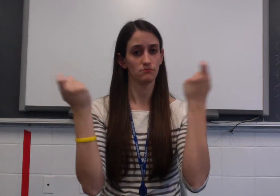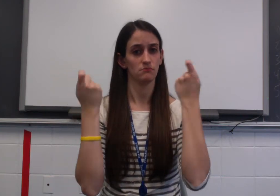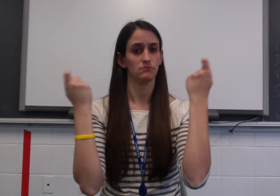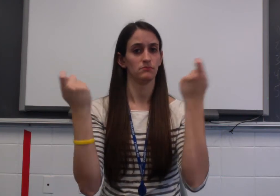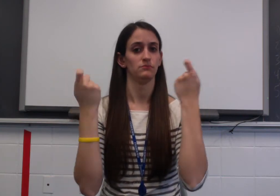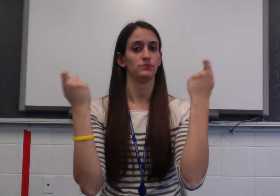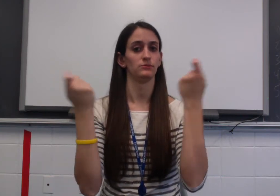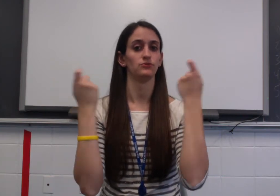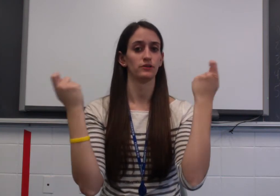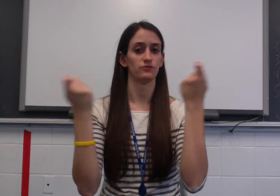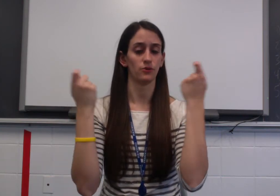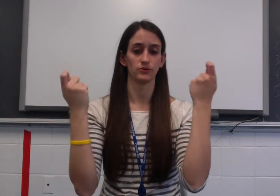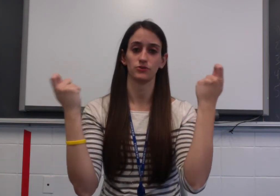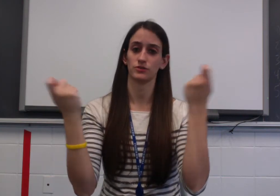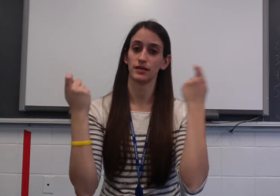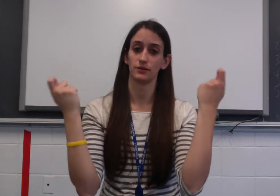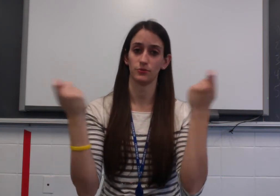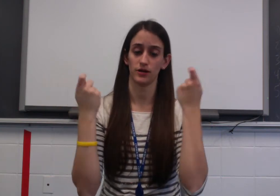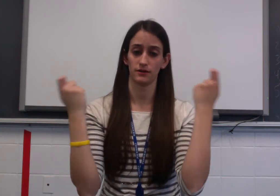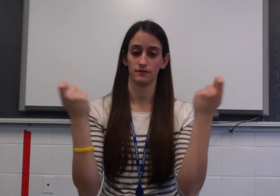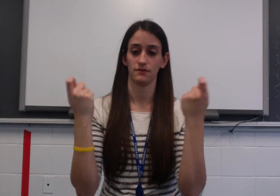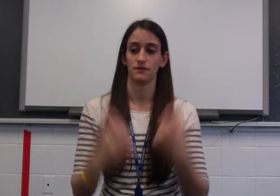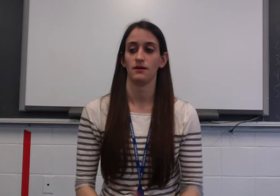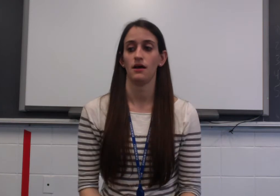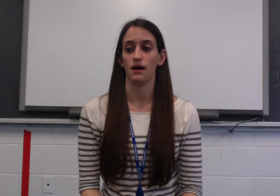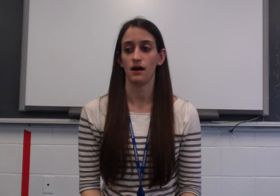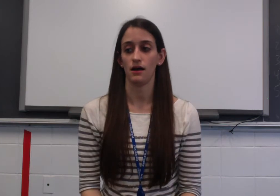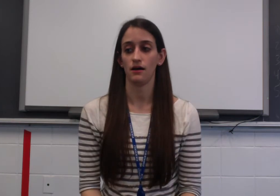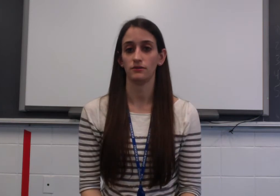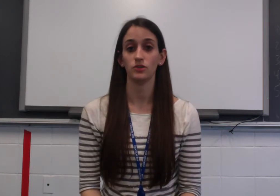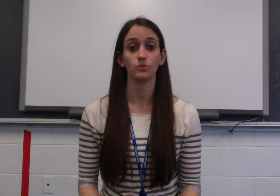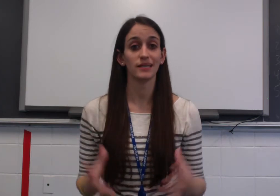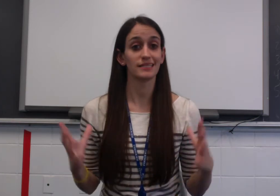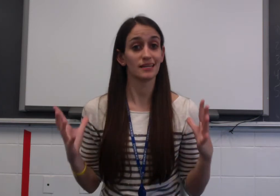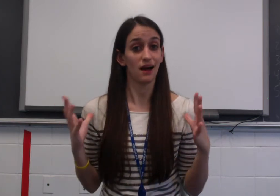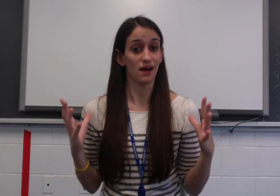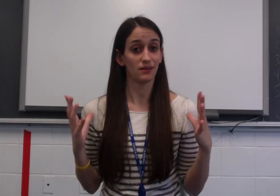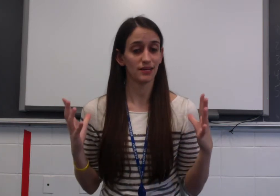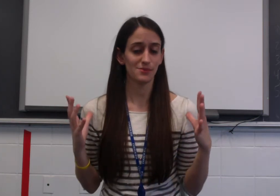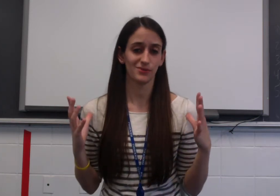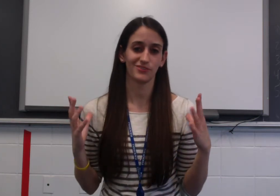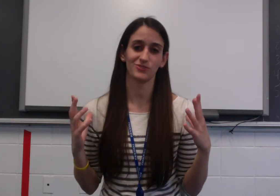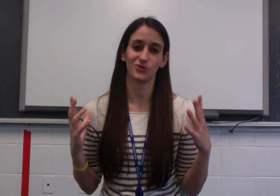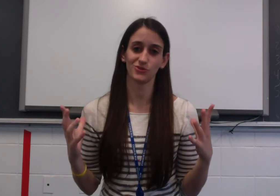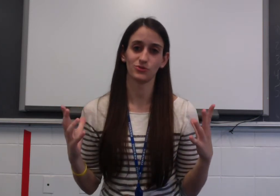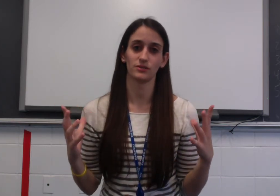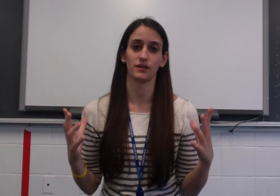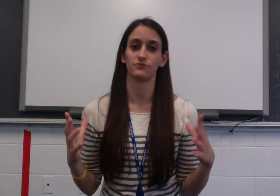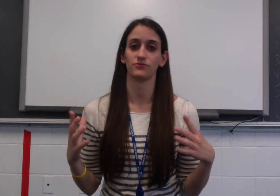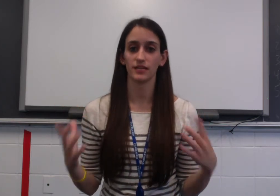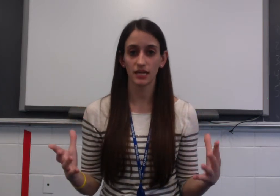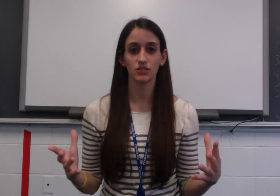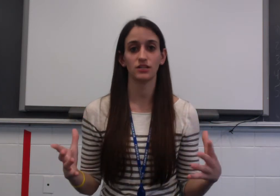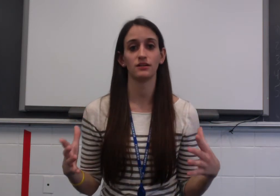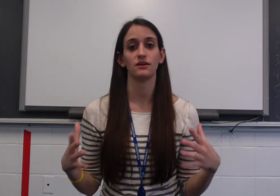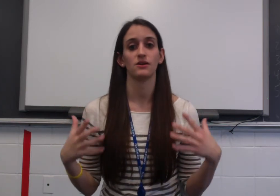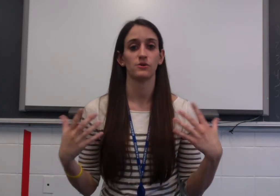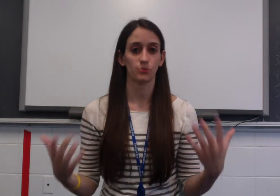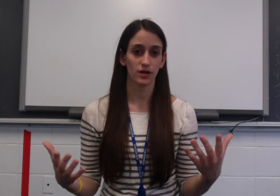but moving forward. So you're celebrating. You might see holiday, but this is also the sign for vacation, break,